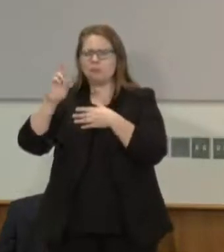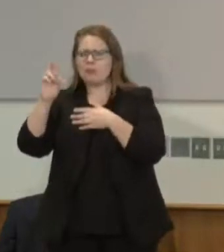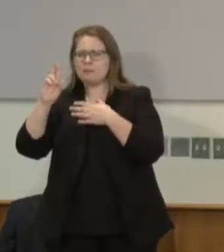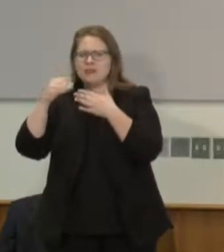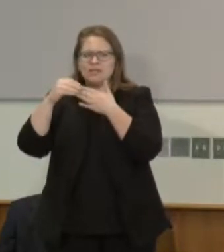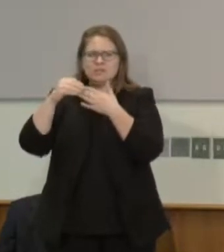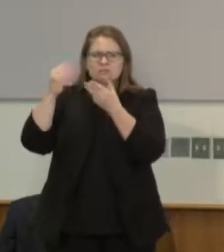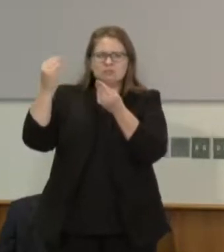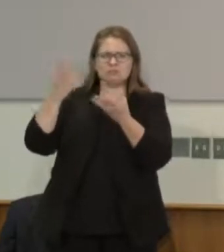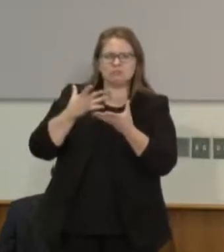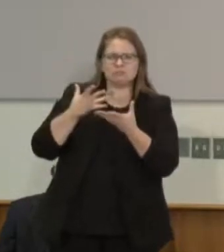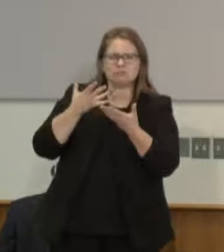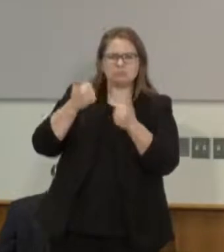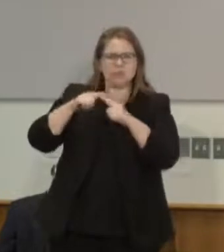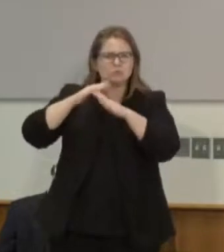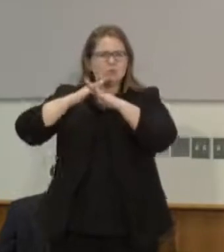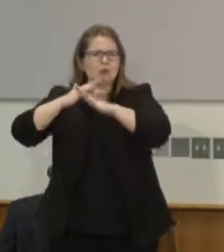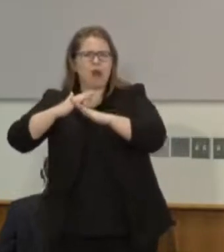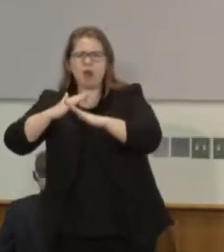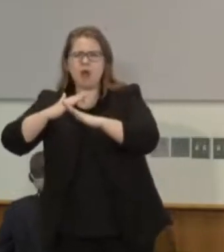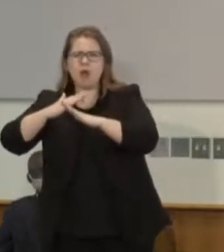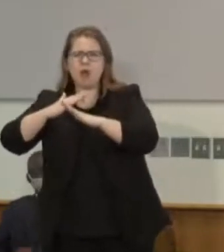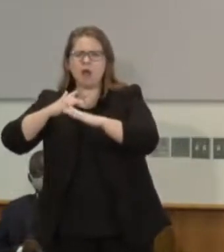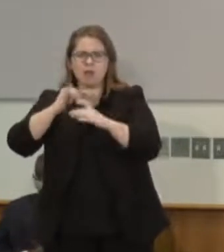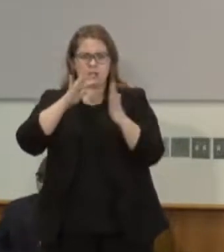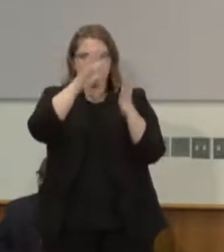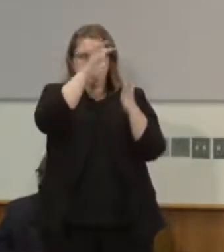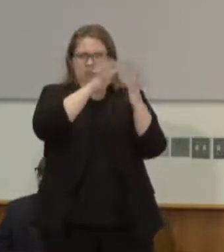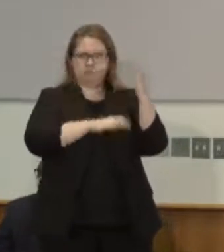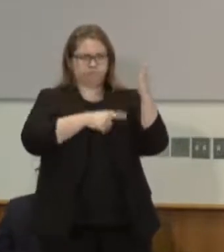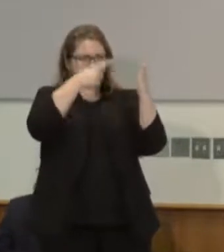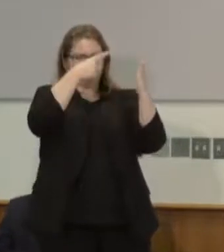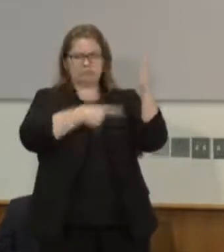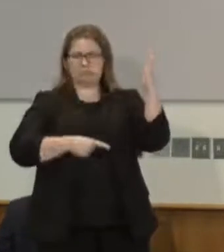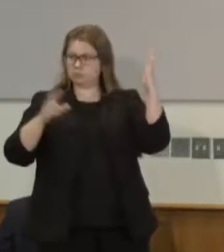are going to try and block just about every one of these proposals